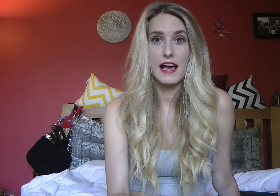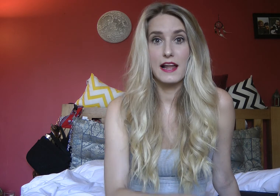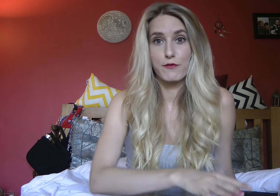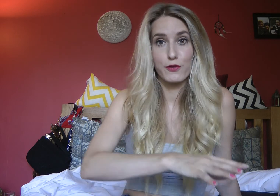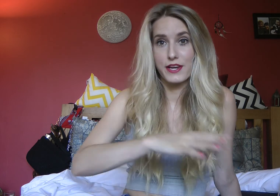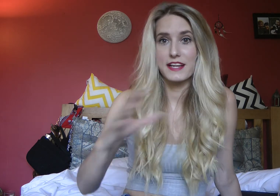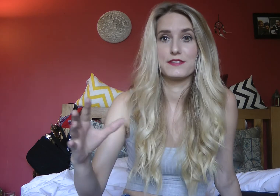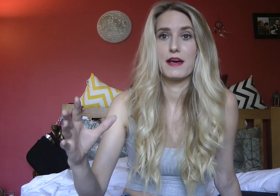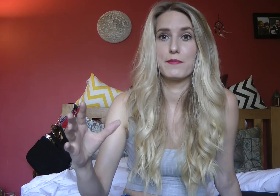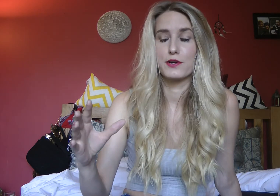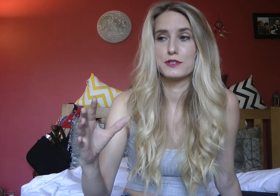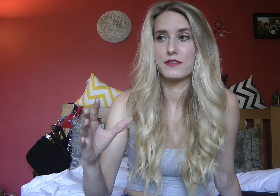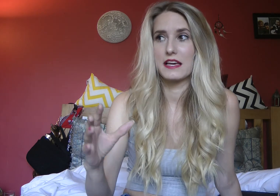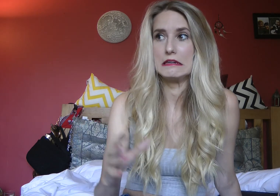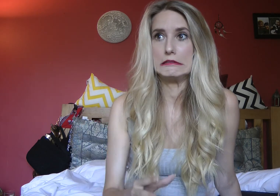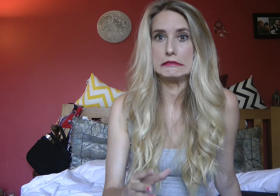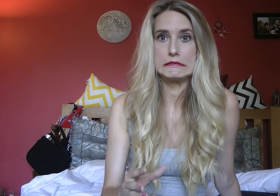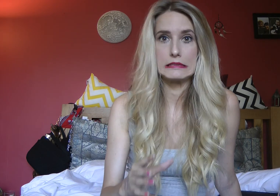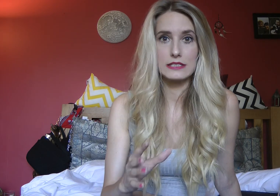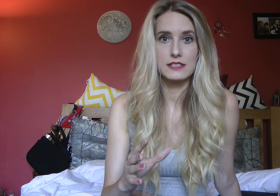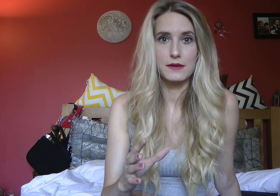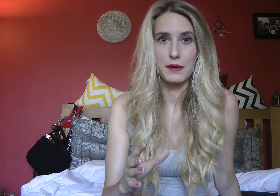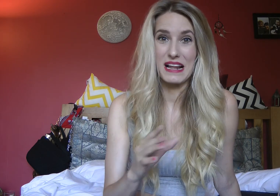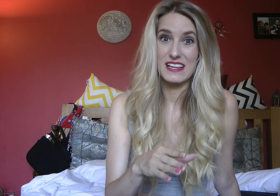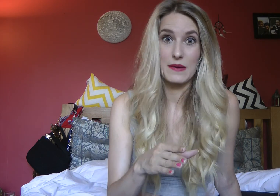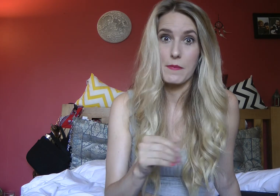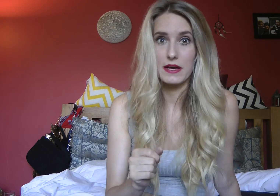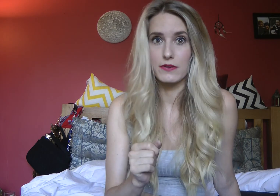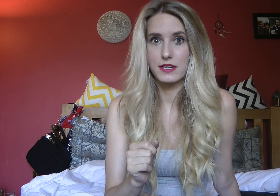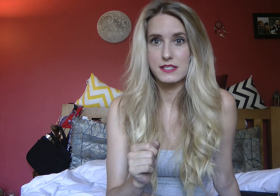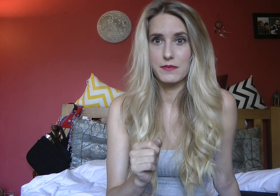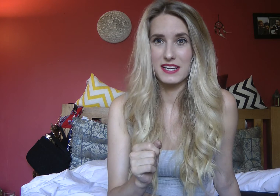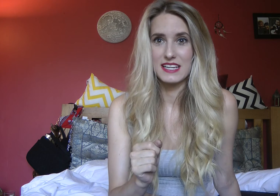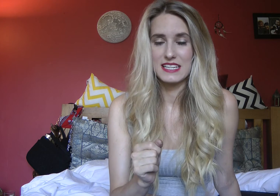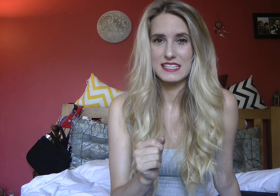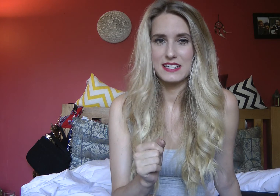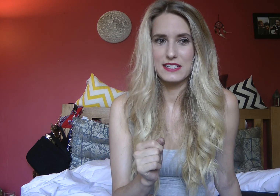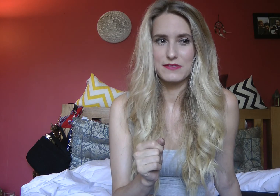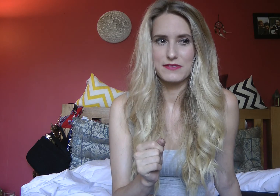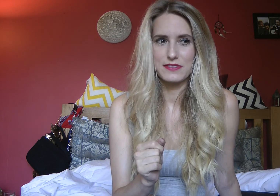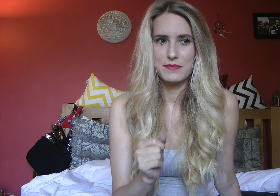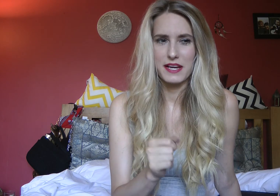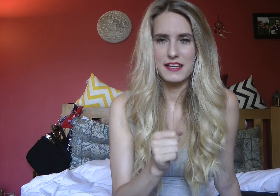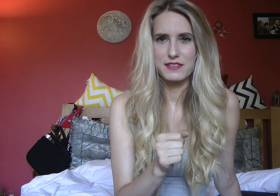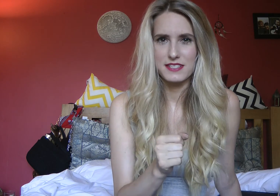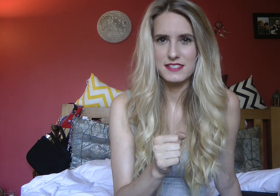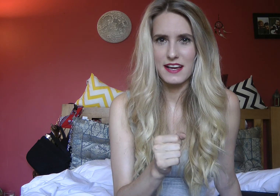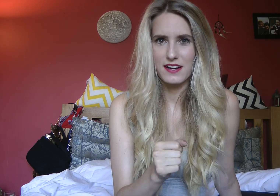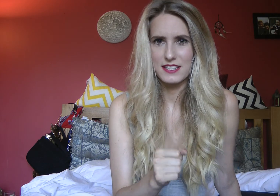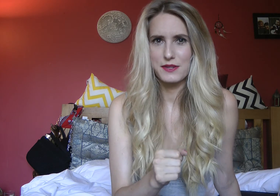and for the next event because you think oh last time I blanked them a bit or last time I kind of didn't make an effort to say hi so